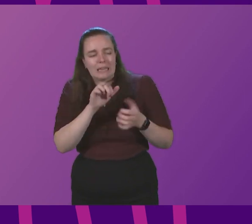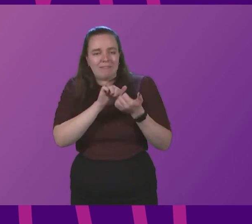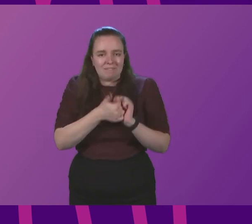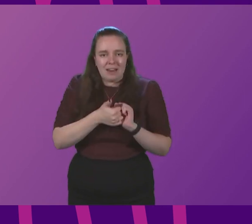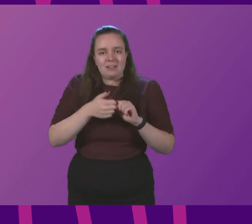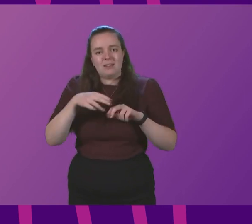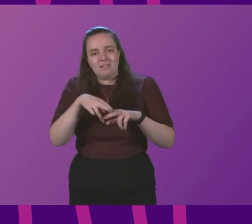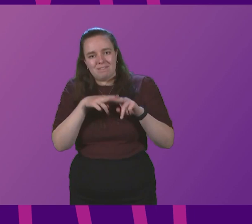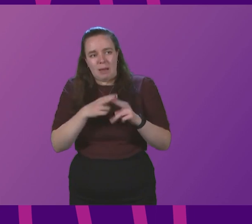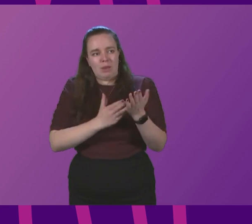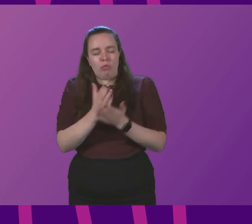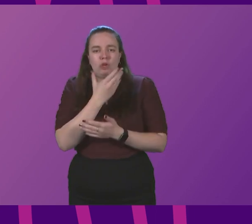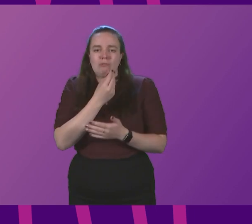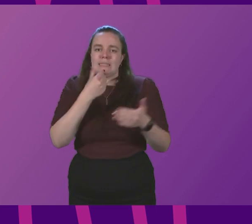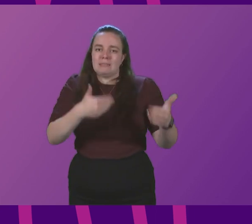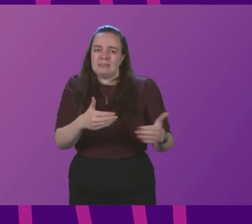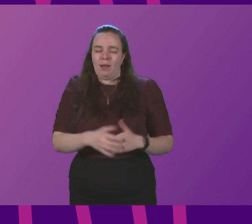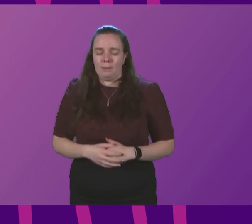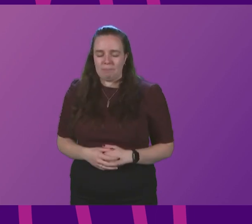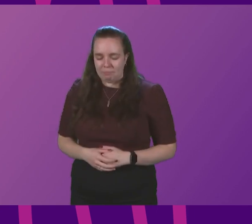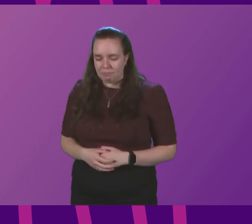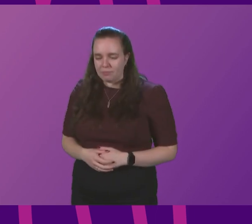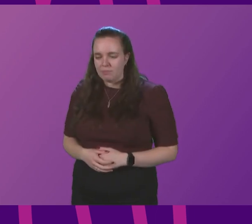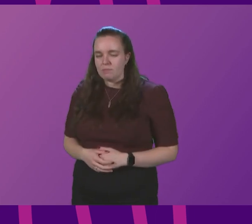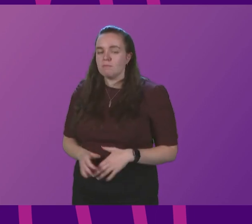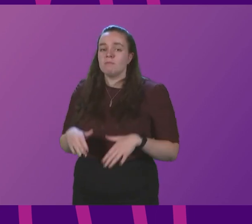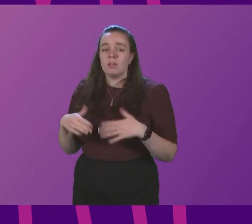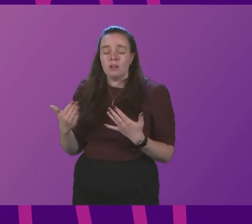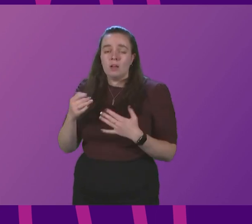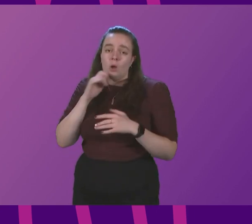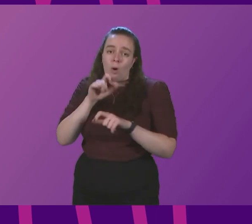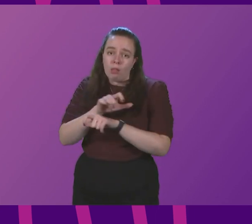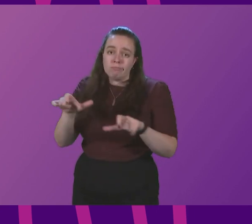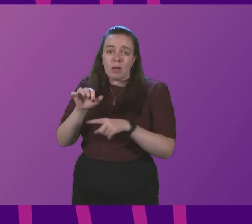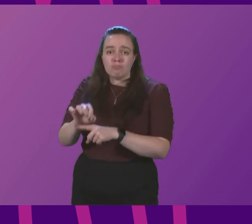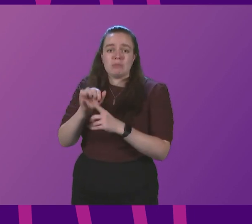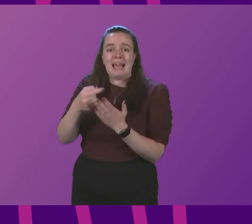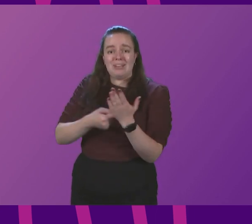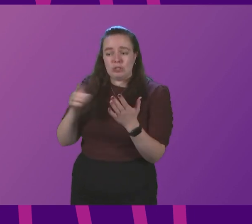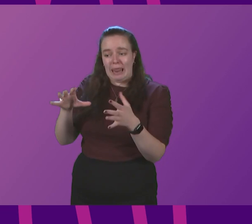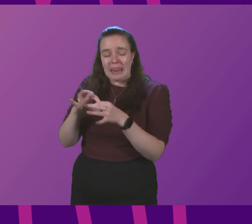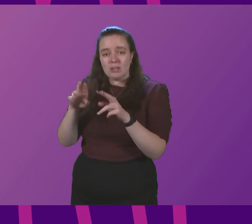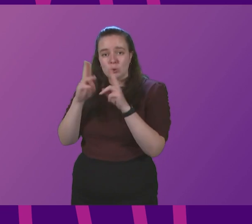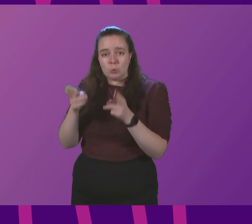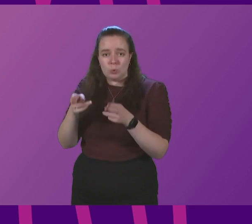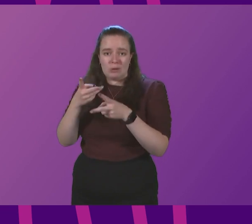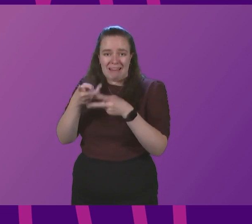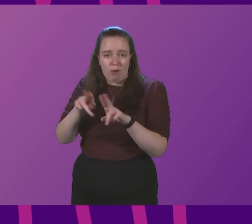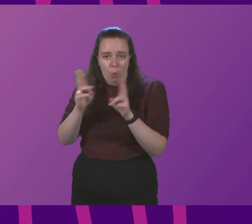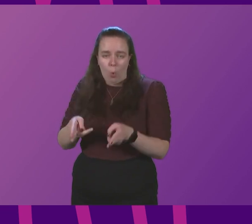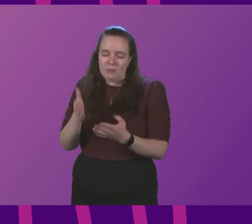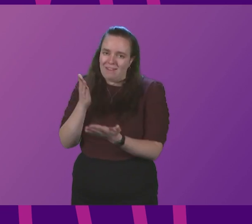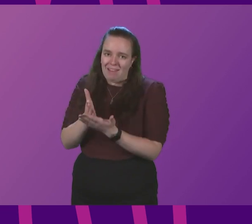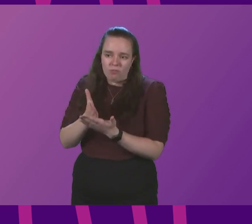over the Christmas period? The Prime Minister will keep the protections in place around care homes under very,